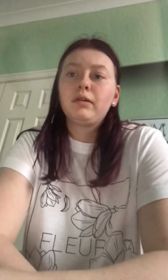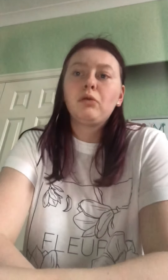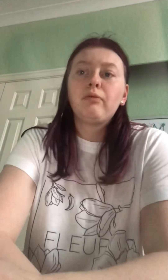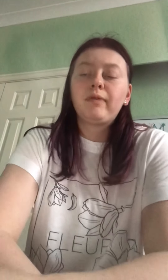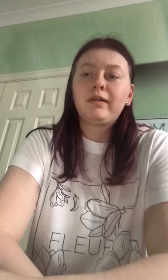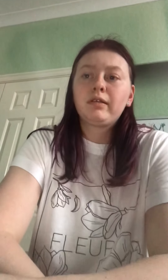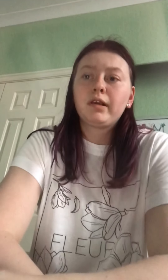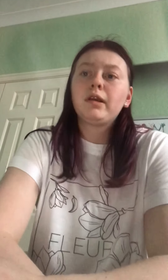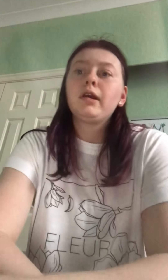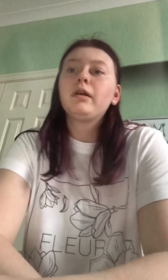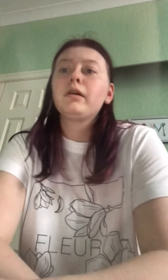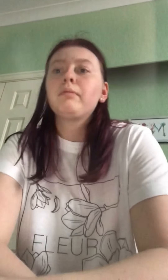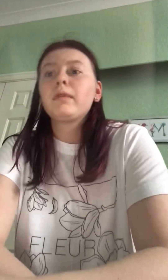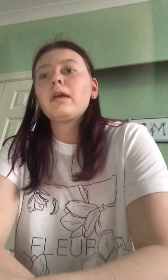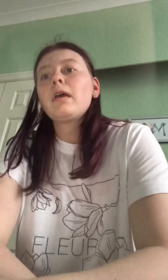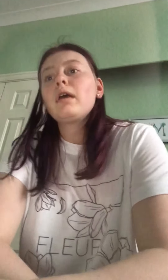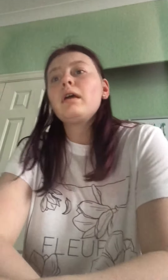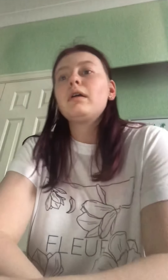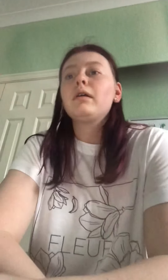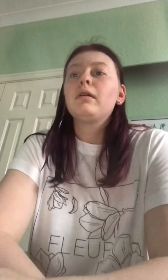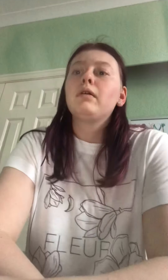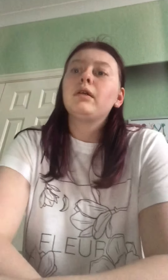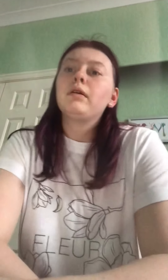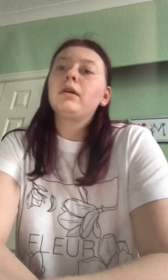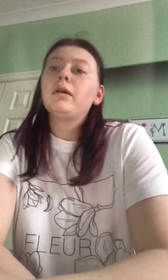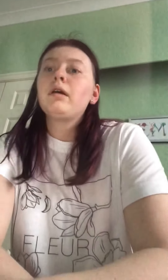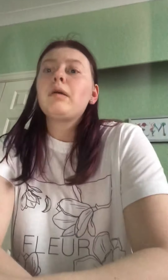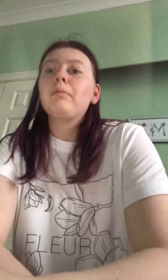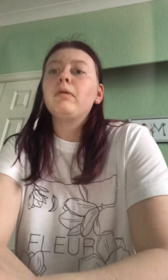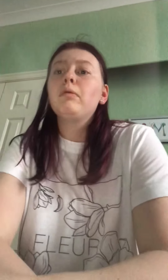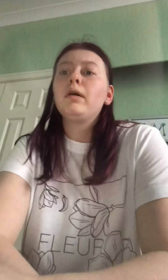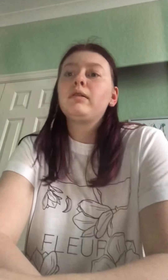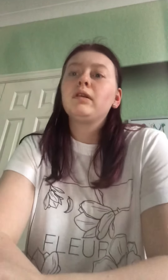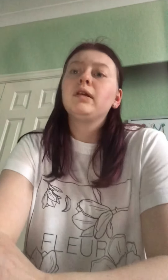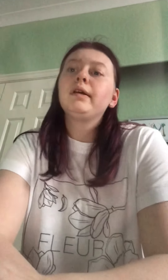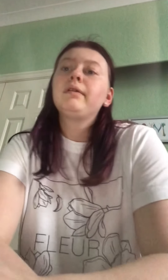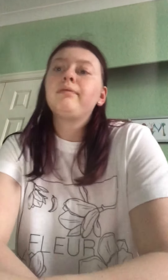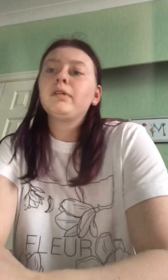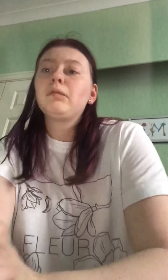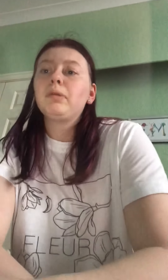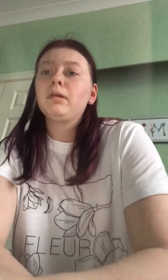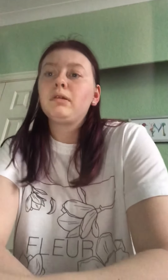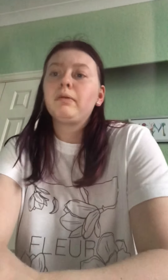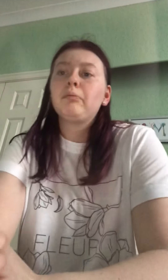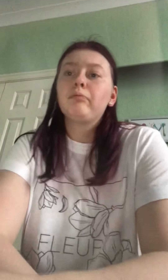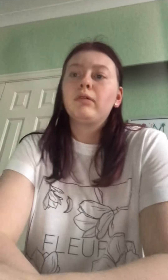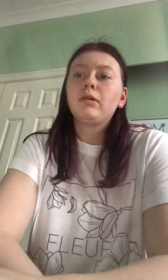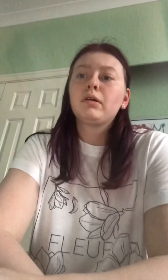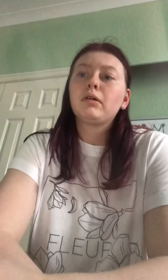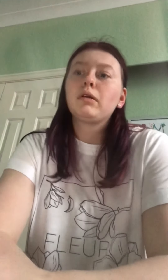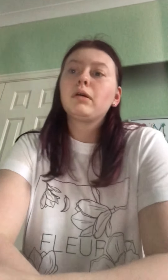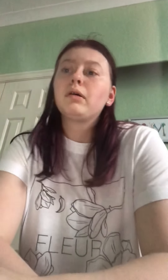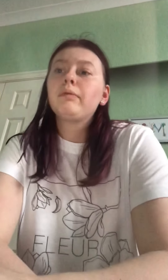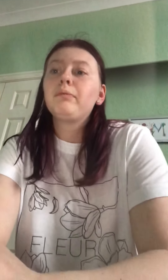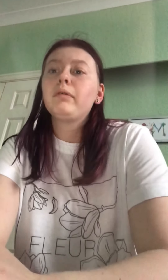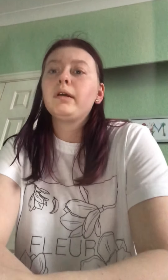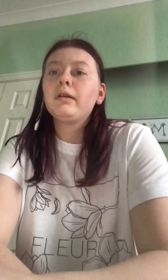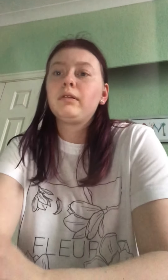no fixing it. Yeah, but what's the difference between broken love and prison,